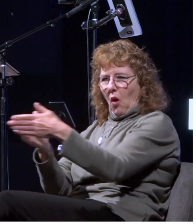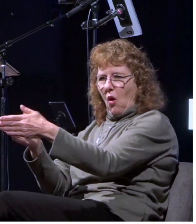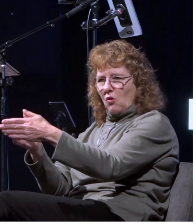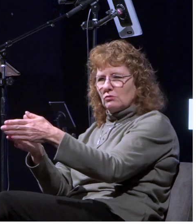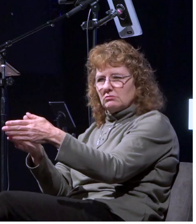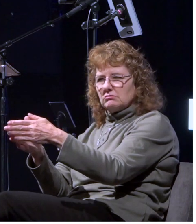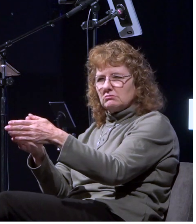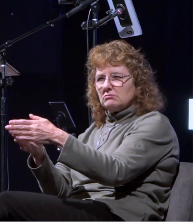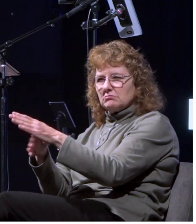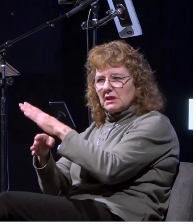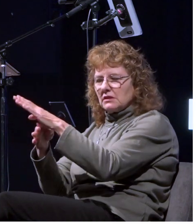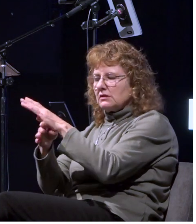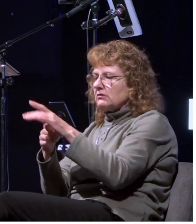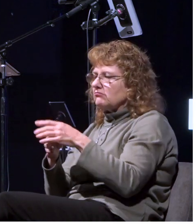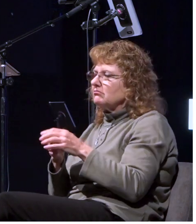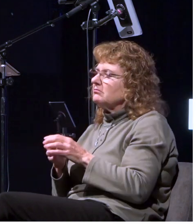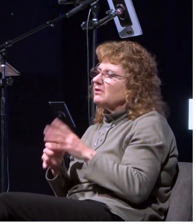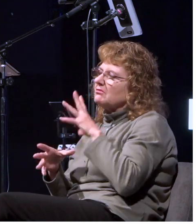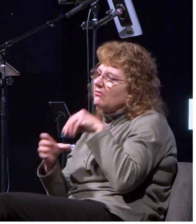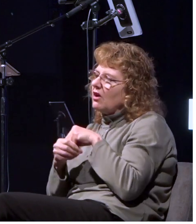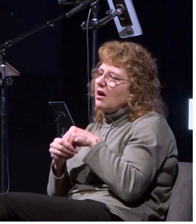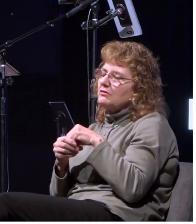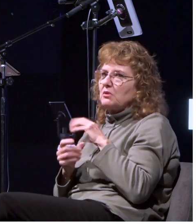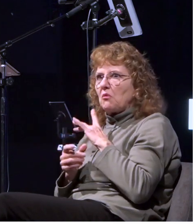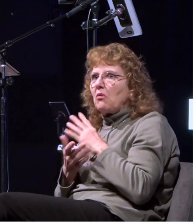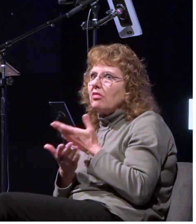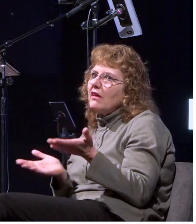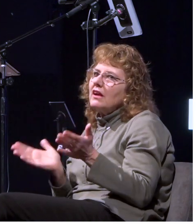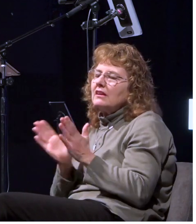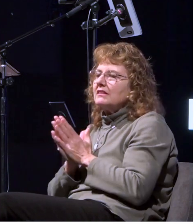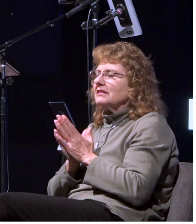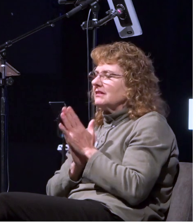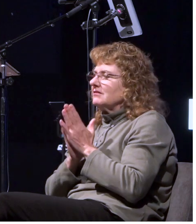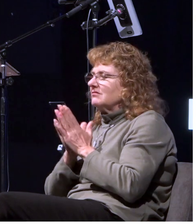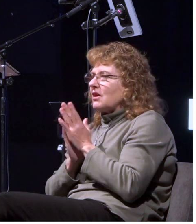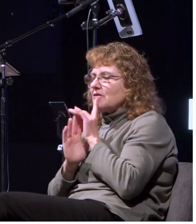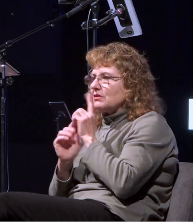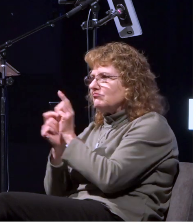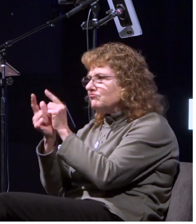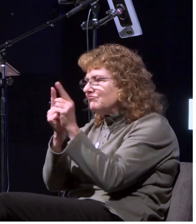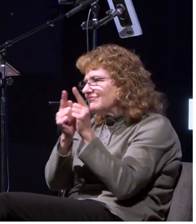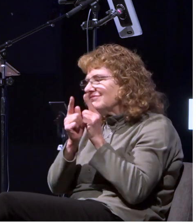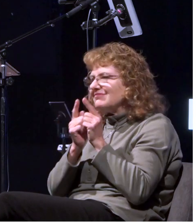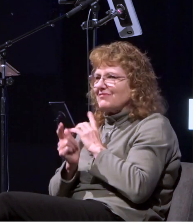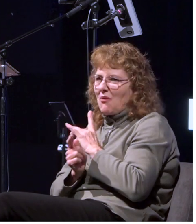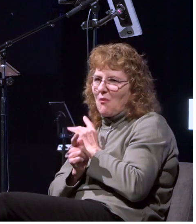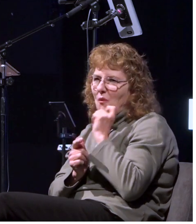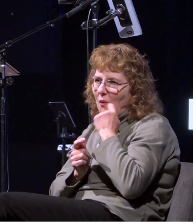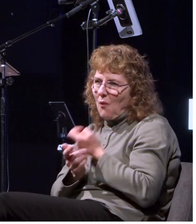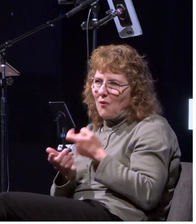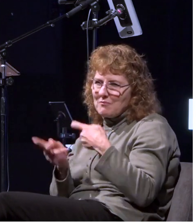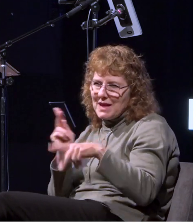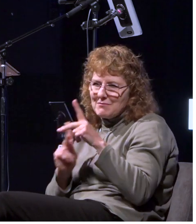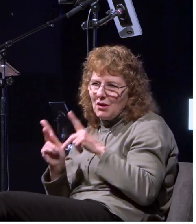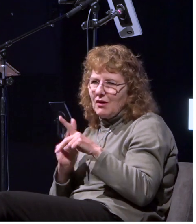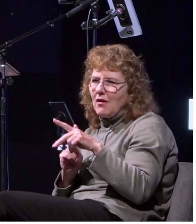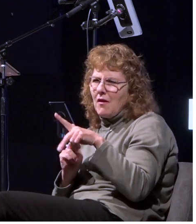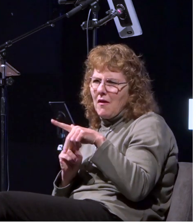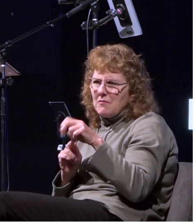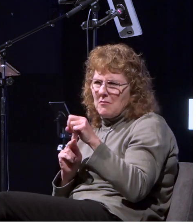then and he was involved a lot of cool things i was meeting some really awesome people and you know parnelli jones was getting involved in some off-road